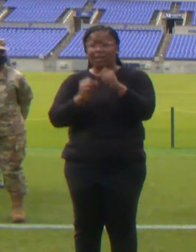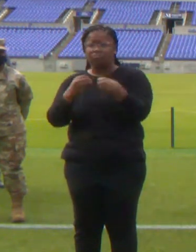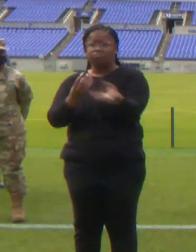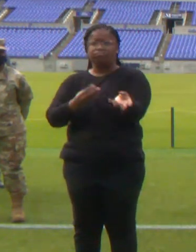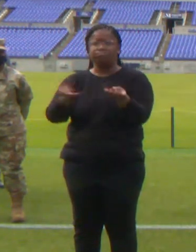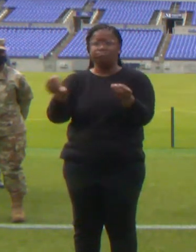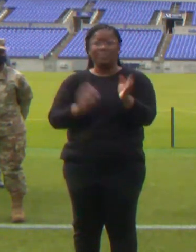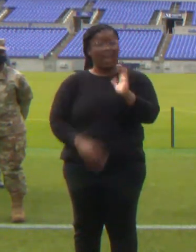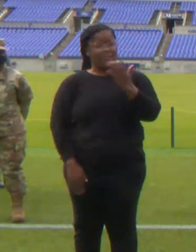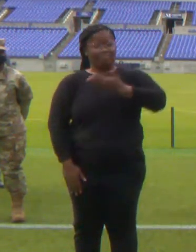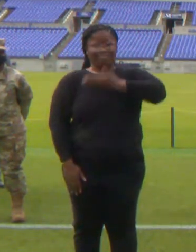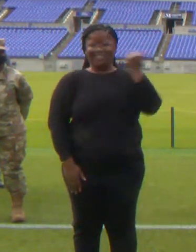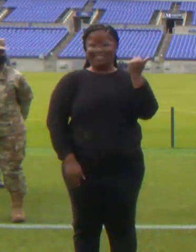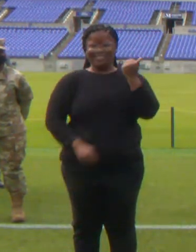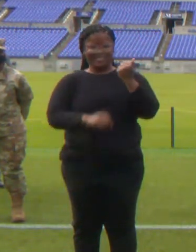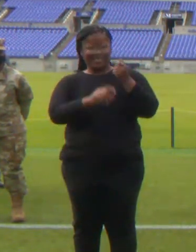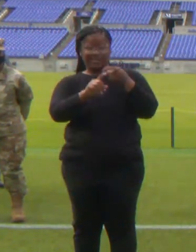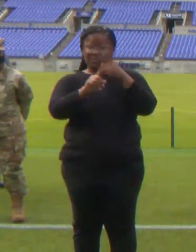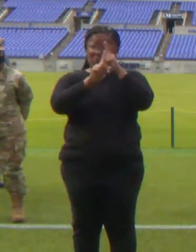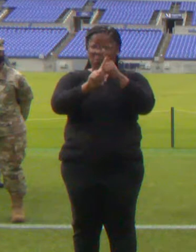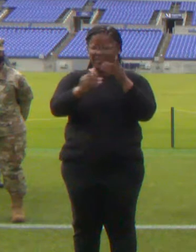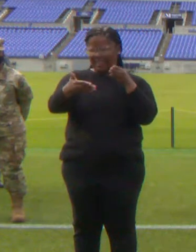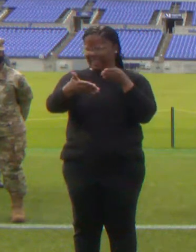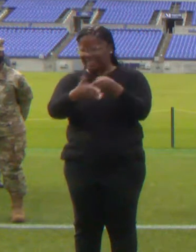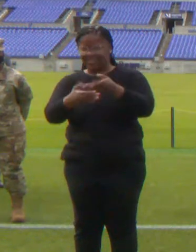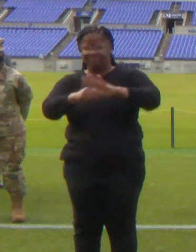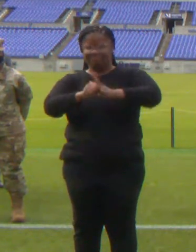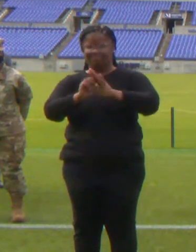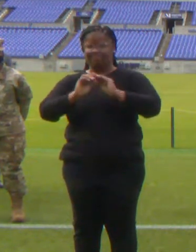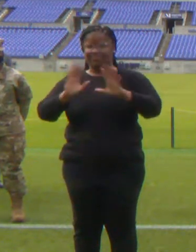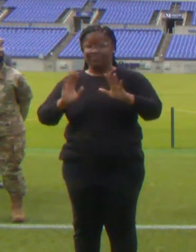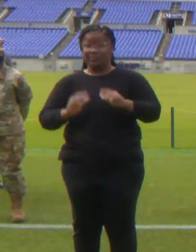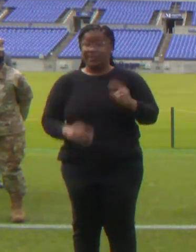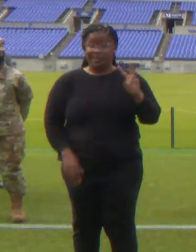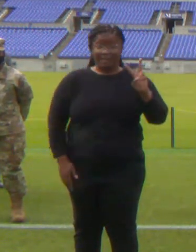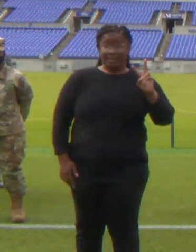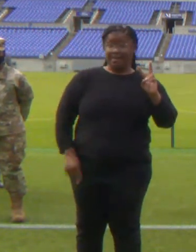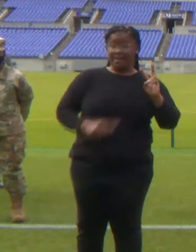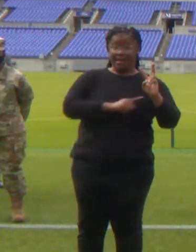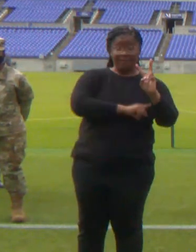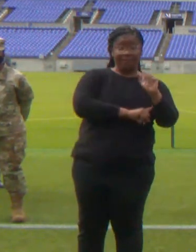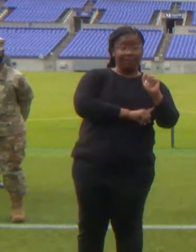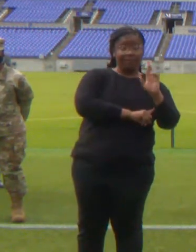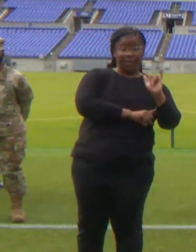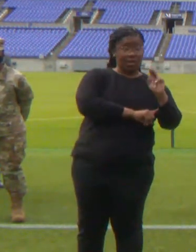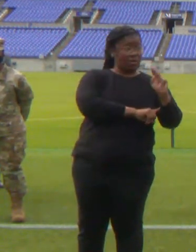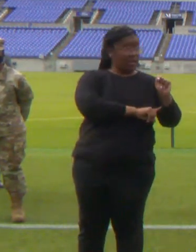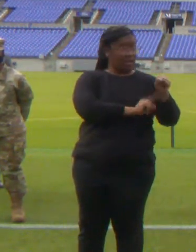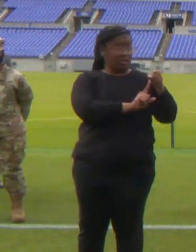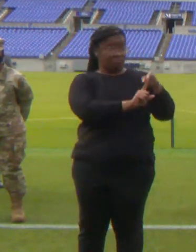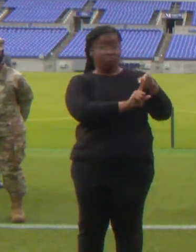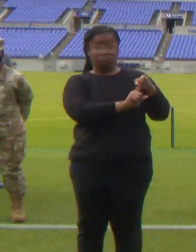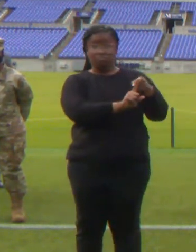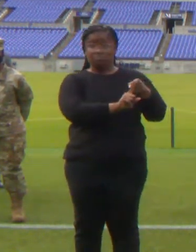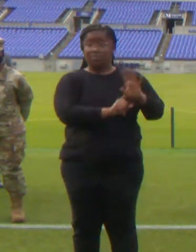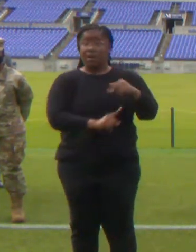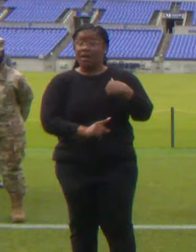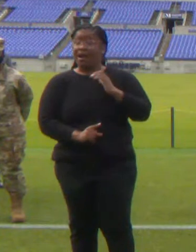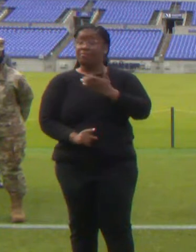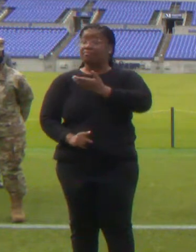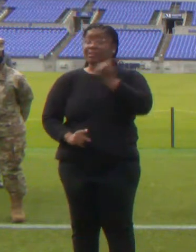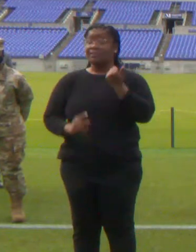defense against these variants. And it's the best way for us to win this war against this deadly virus